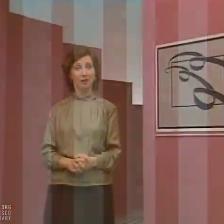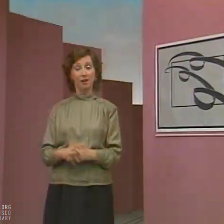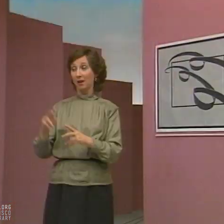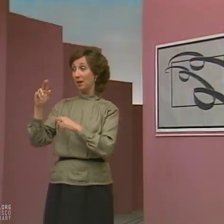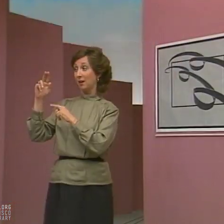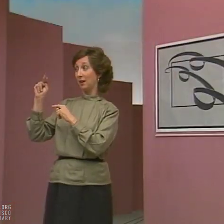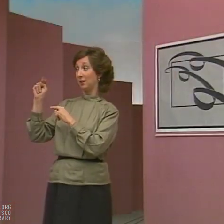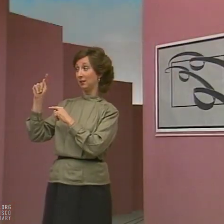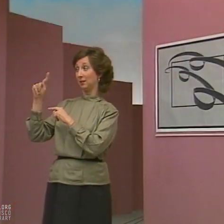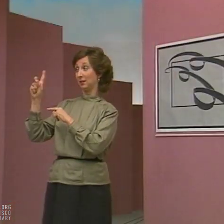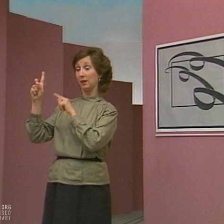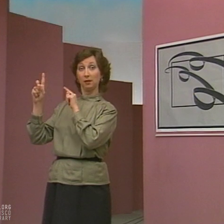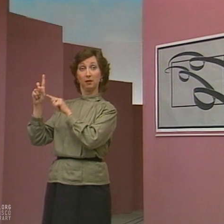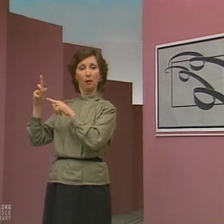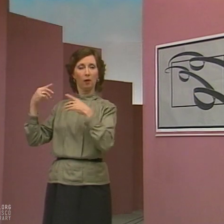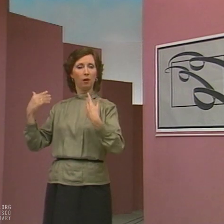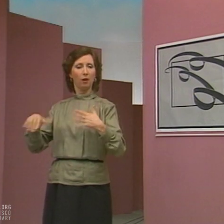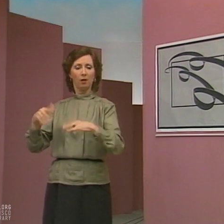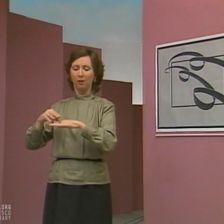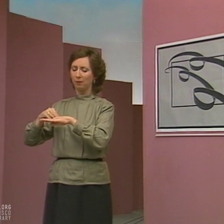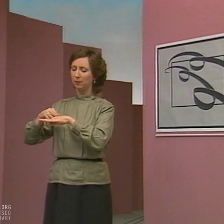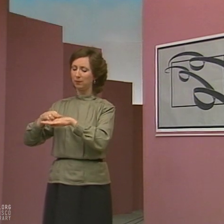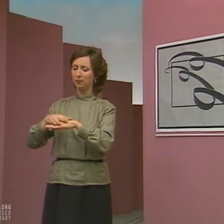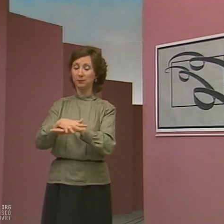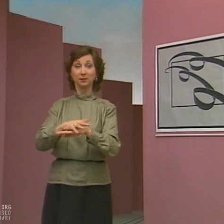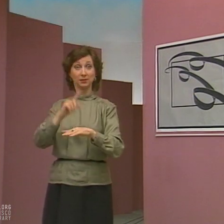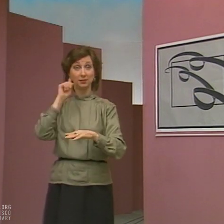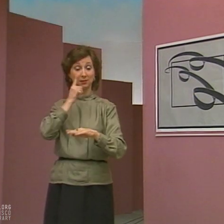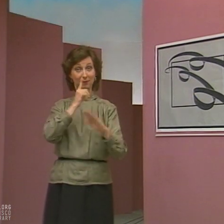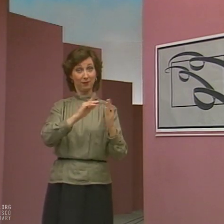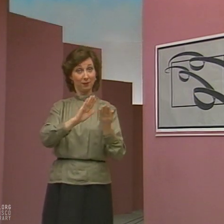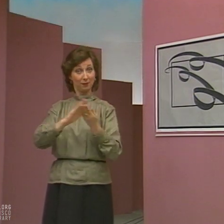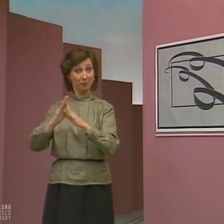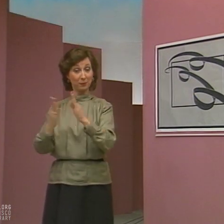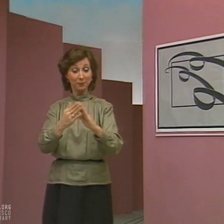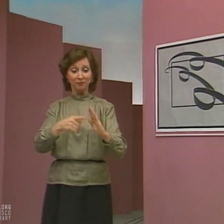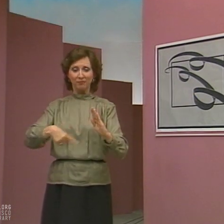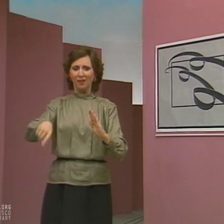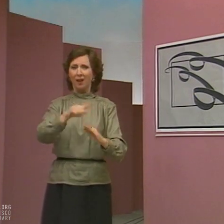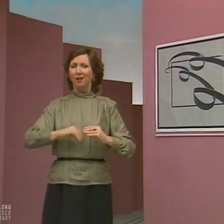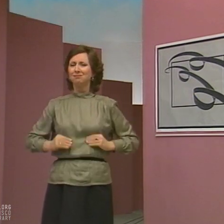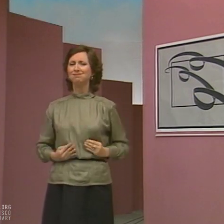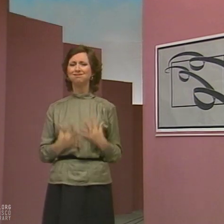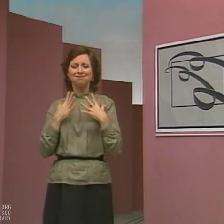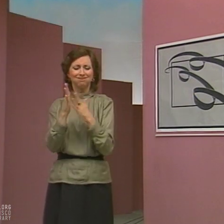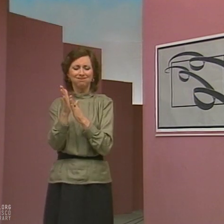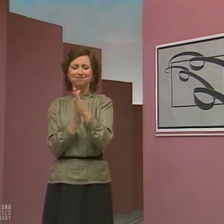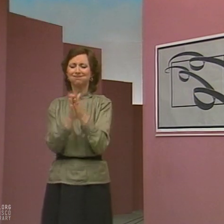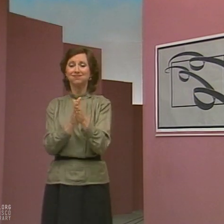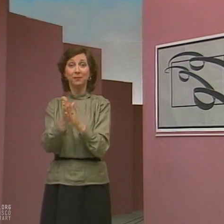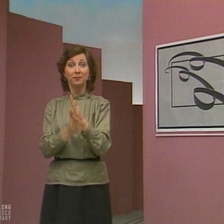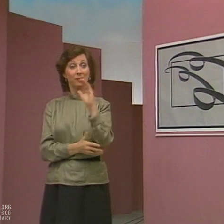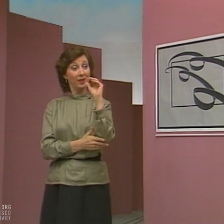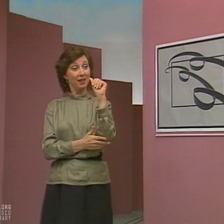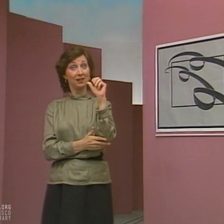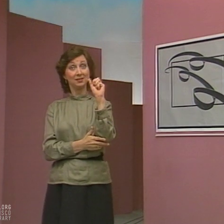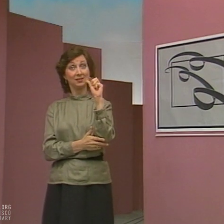The National Theatre of the Deaf influenced many members of the Deaf community and has inspired other artists to explore the